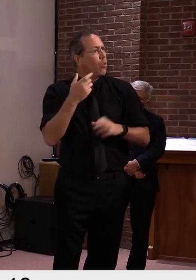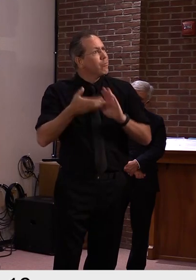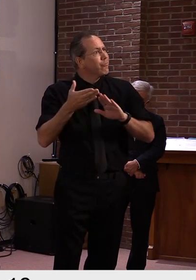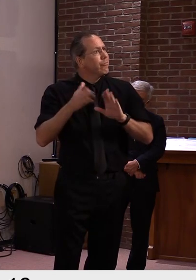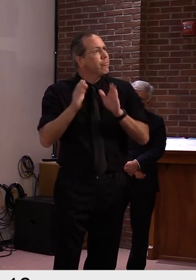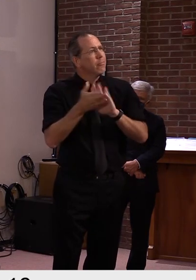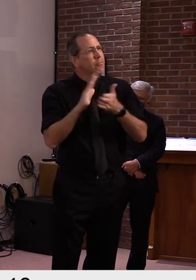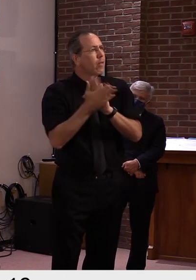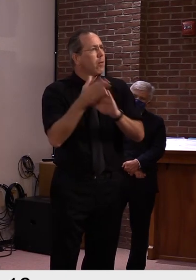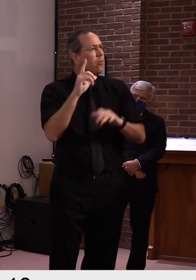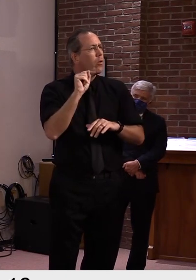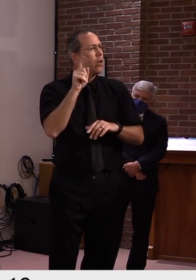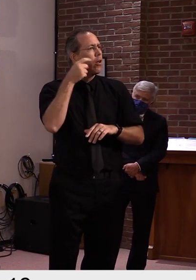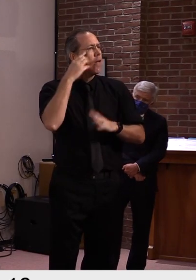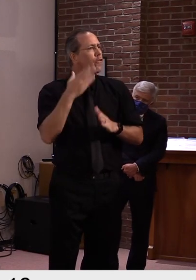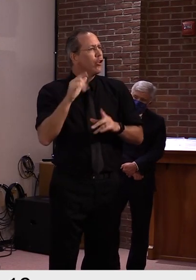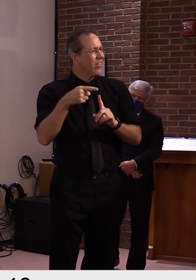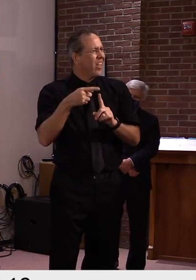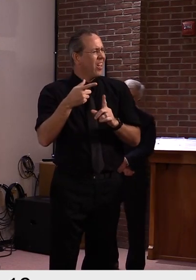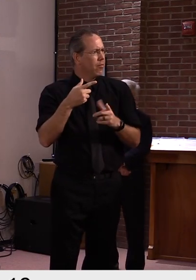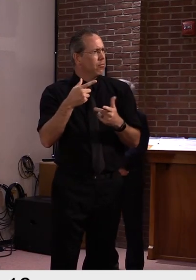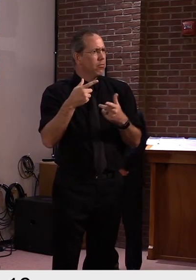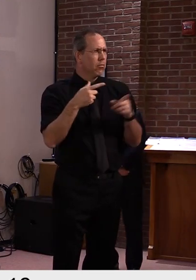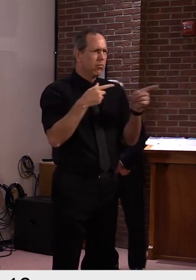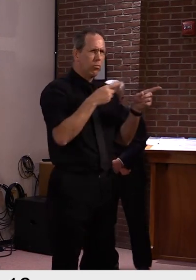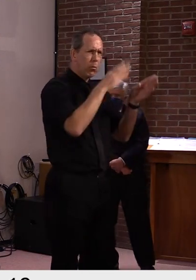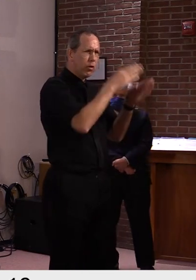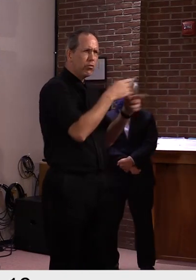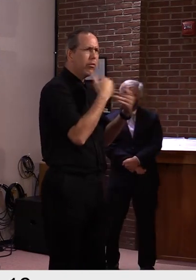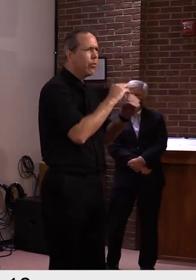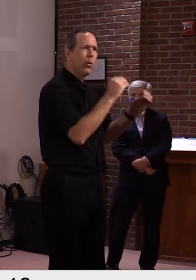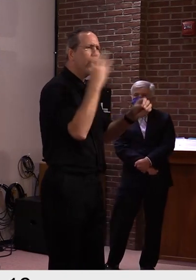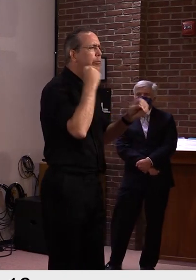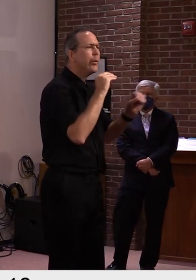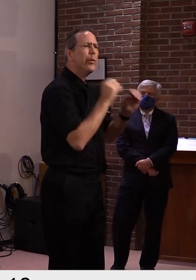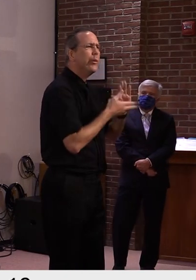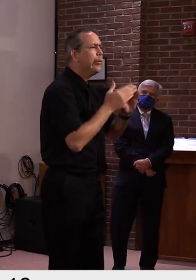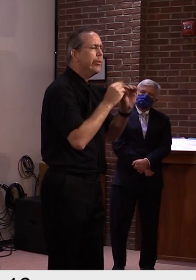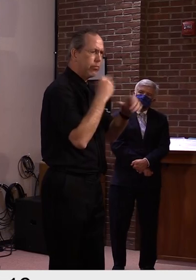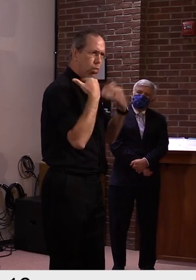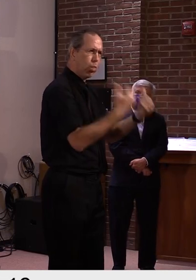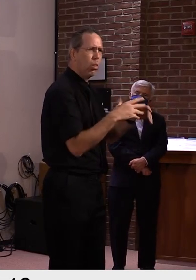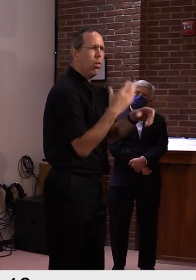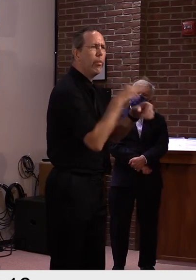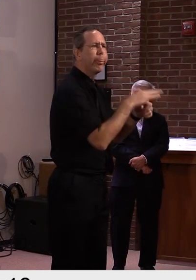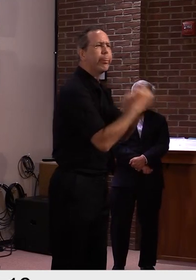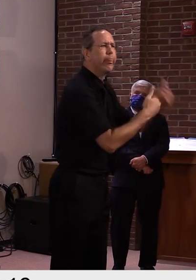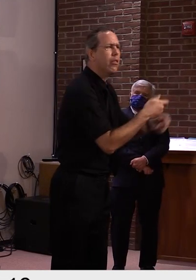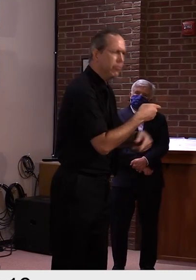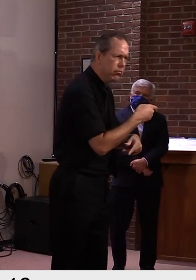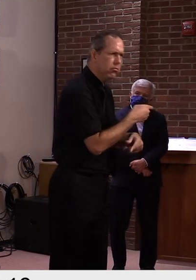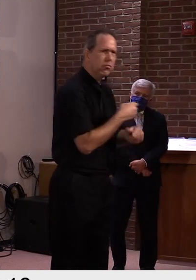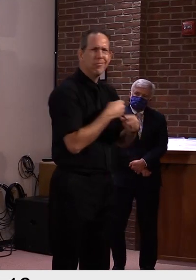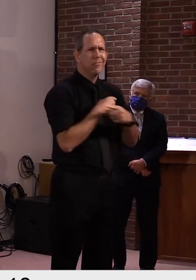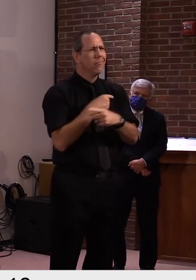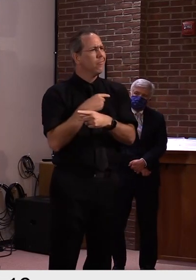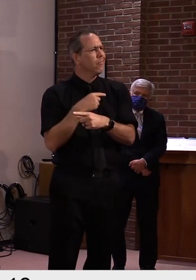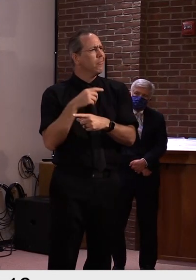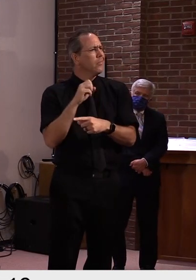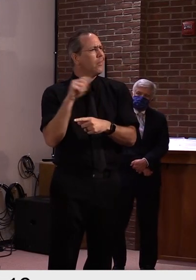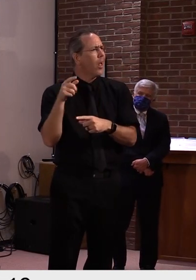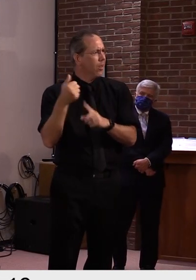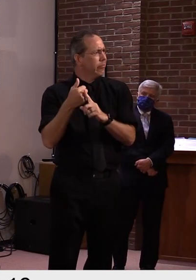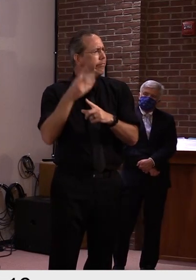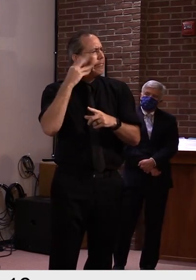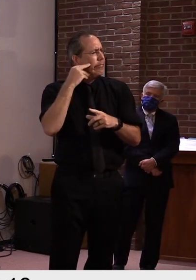know if it should be a qualifier. Um, it certainly helps to understand the legislative process. Um, and because a lot of what you do